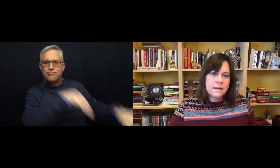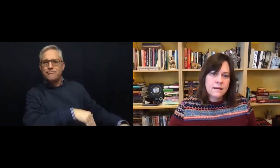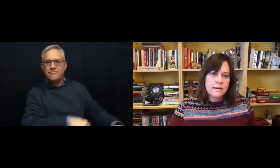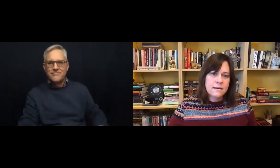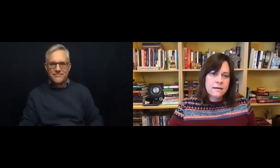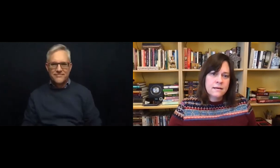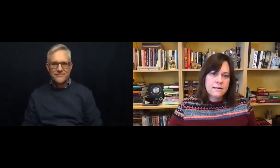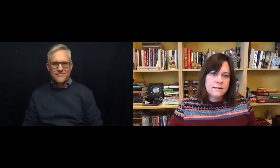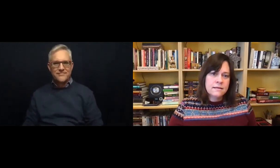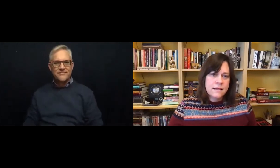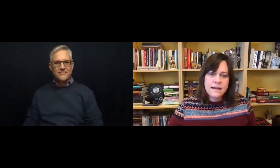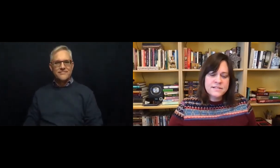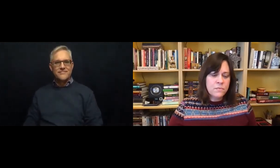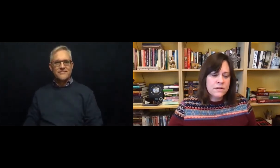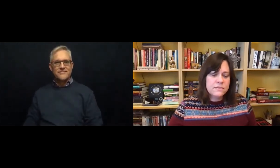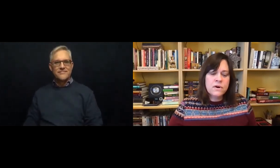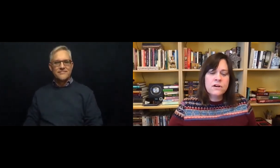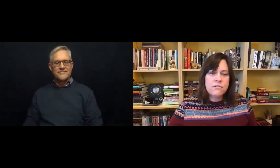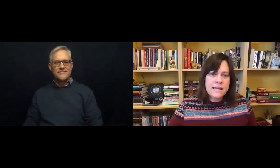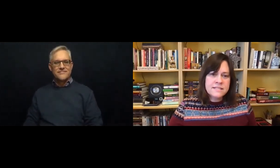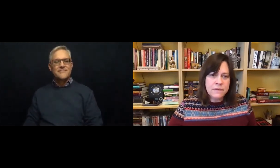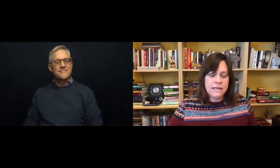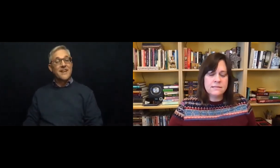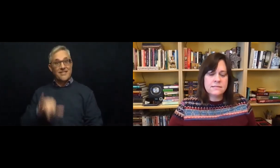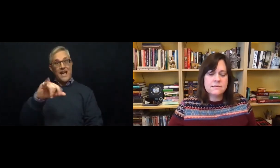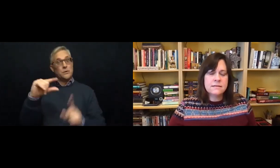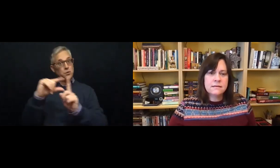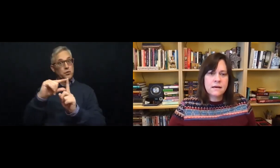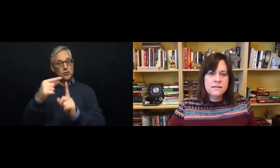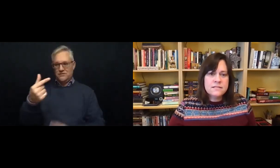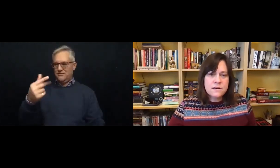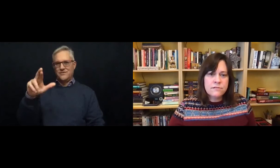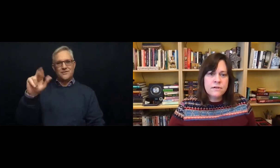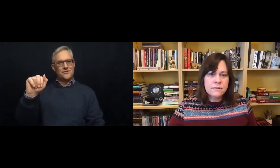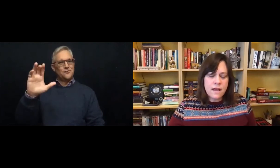that is what what the word grace means undeserved love